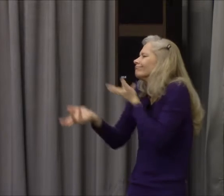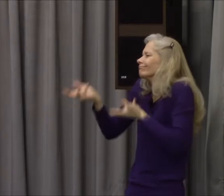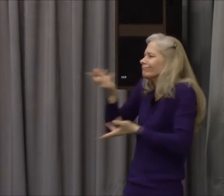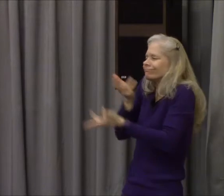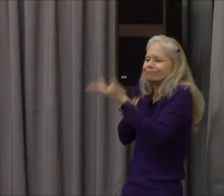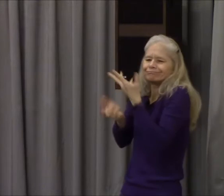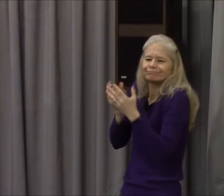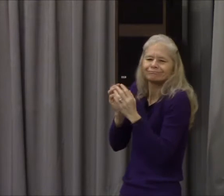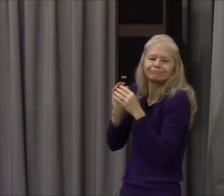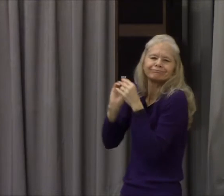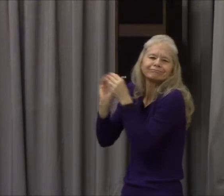of the garden